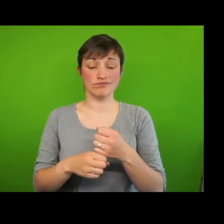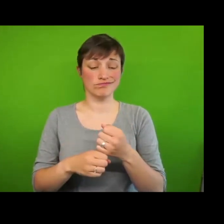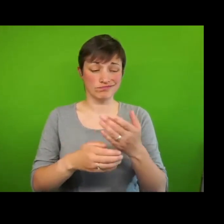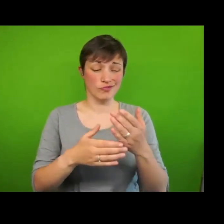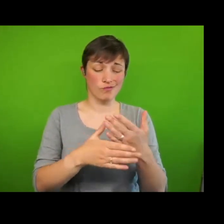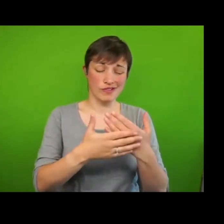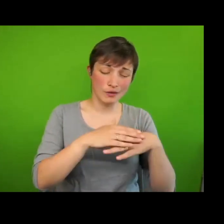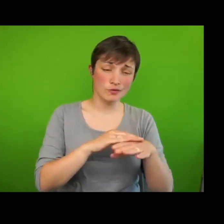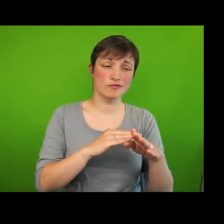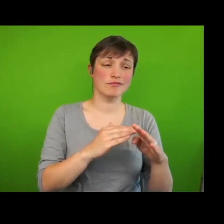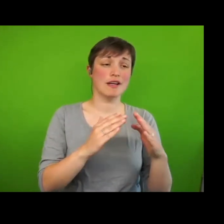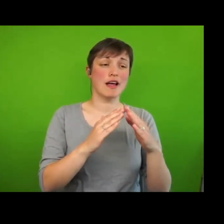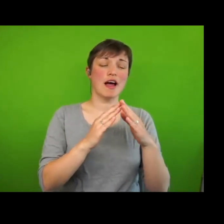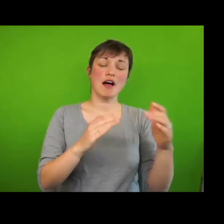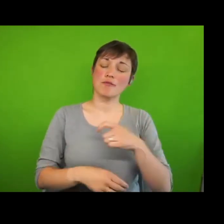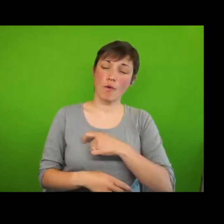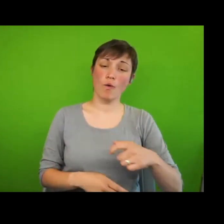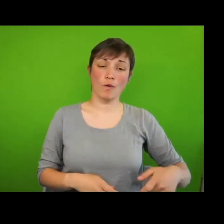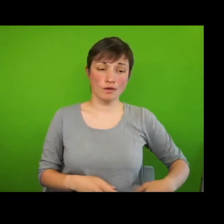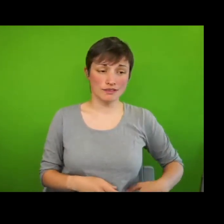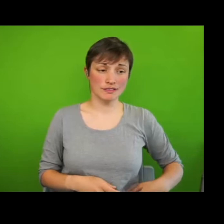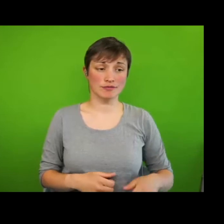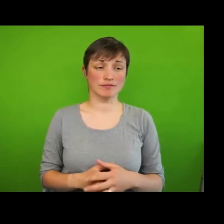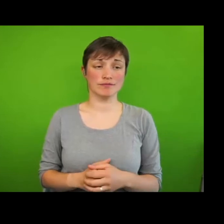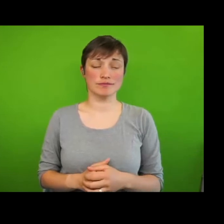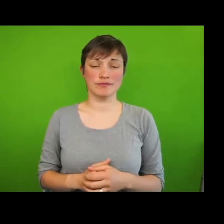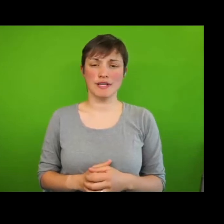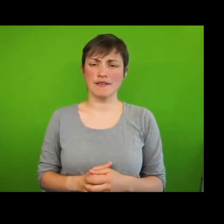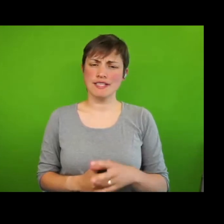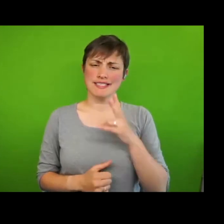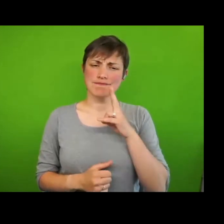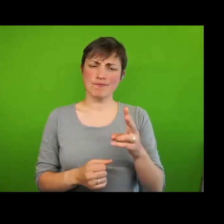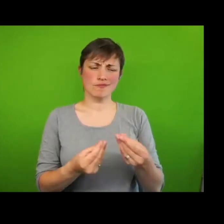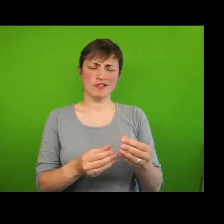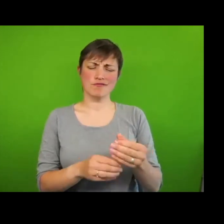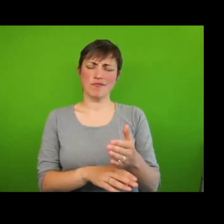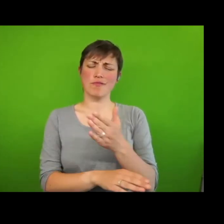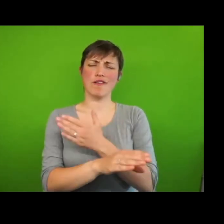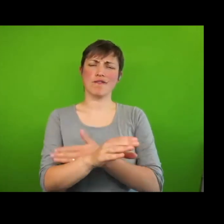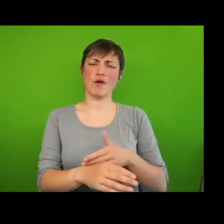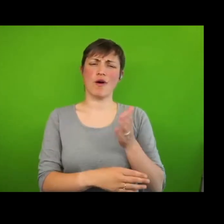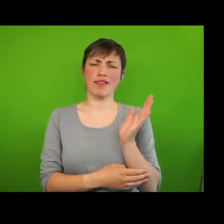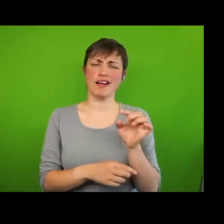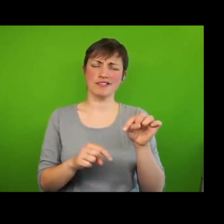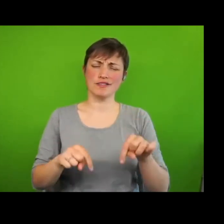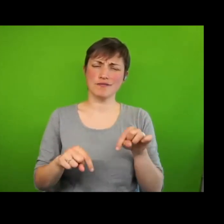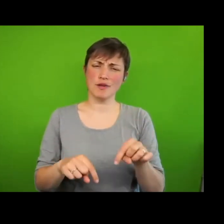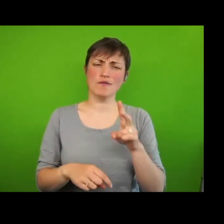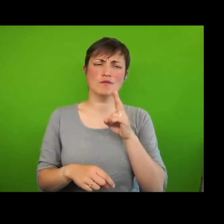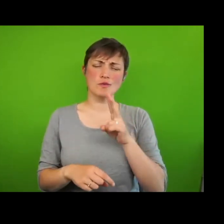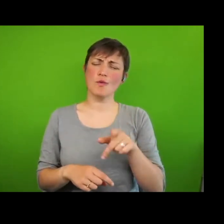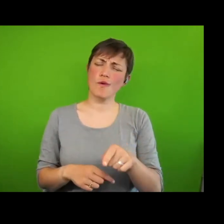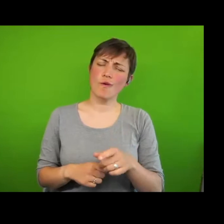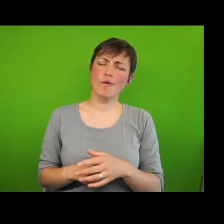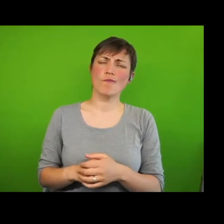as you will have read in the material for this lecture, Ruth was